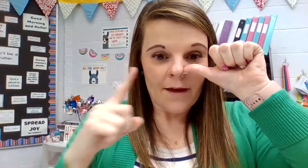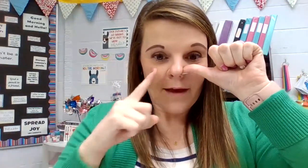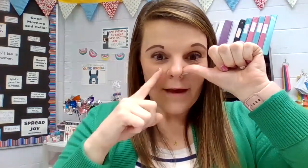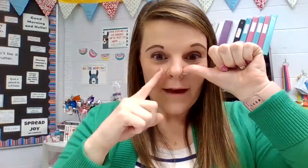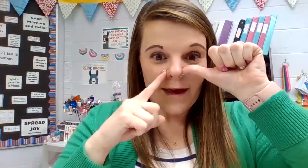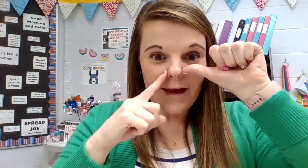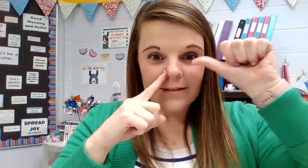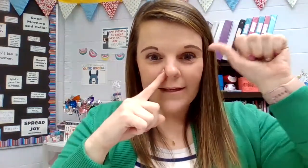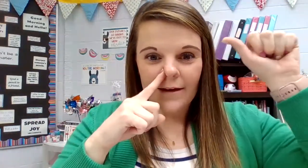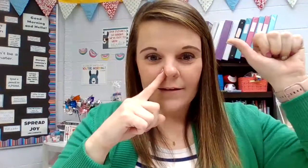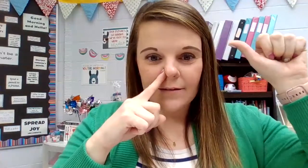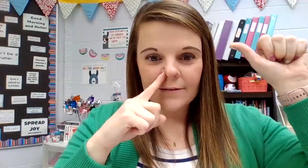Exhale.